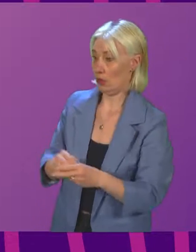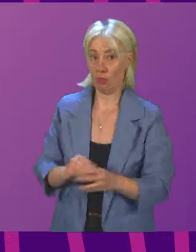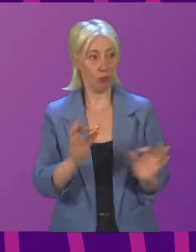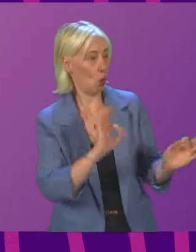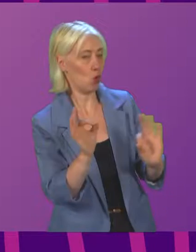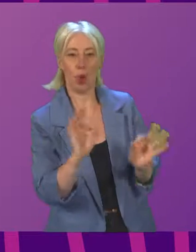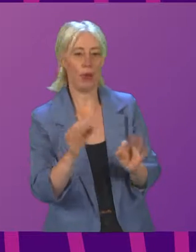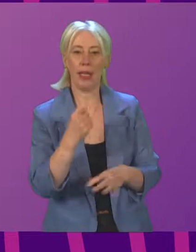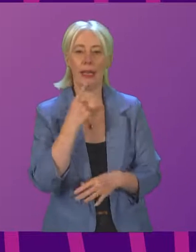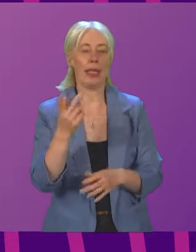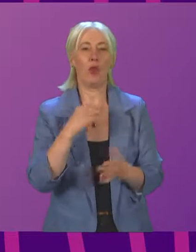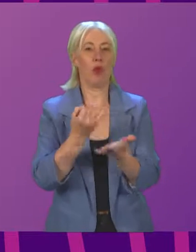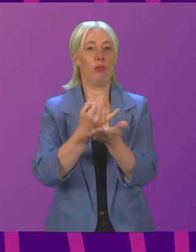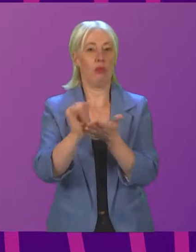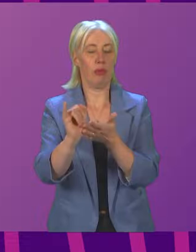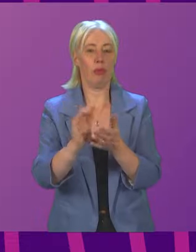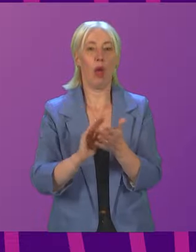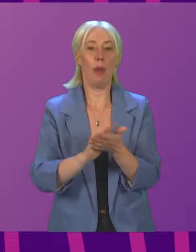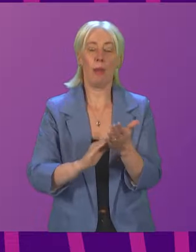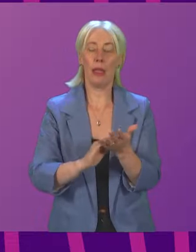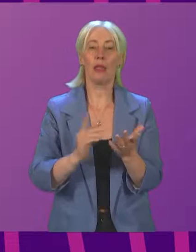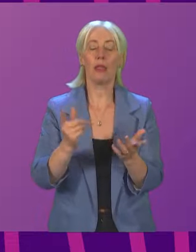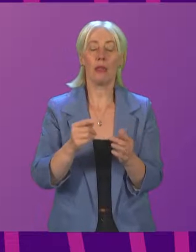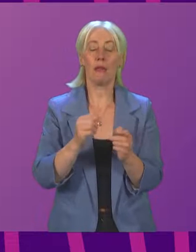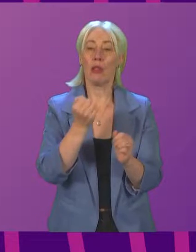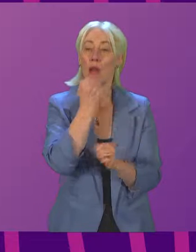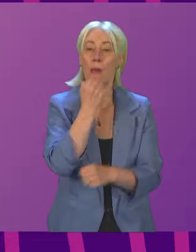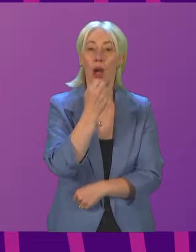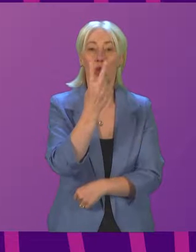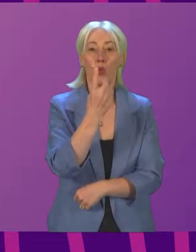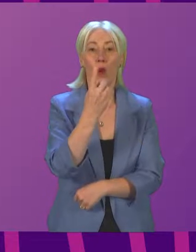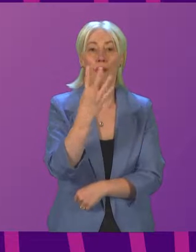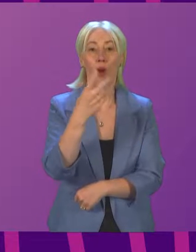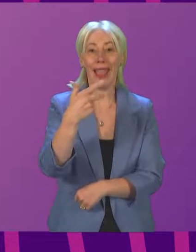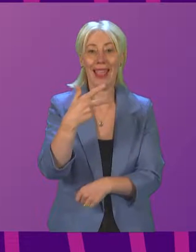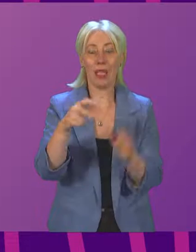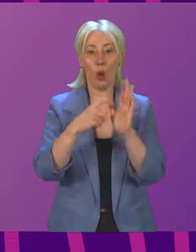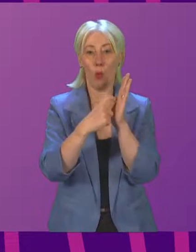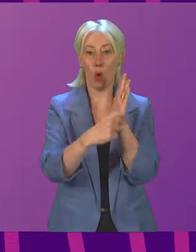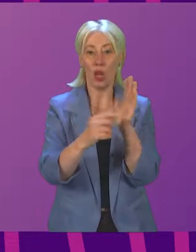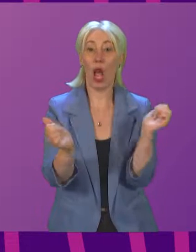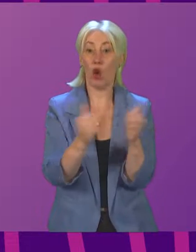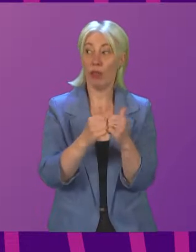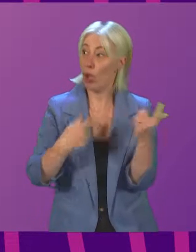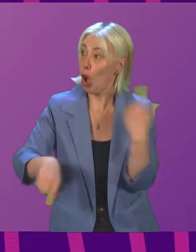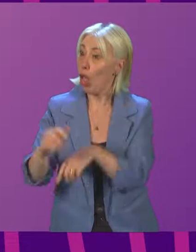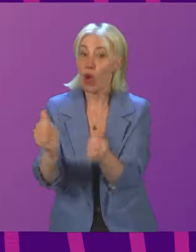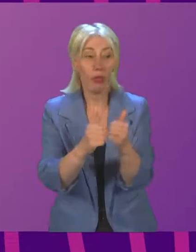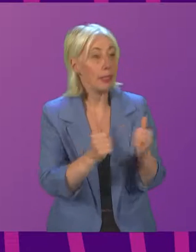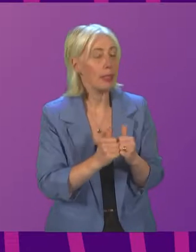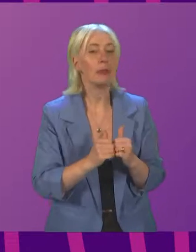No member has asked to speak against the motion. Therefore, the question is that motion 2148 be agreed. Are we all agreed?